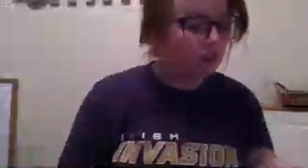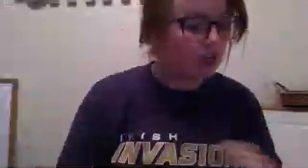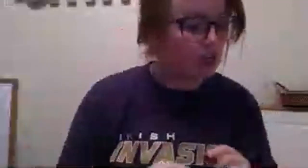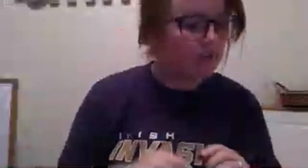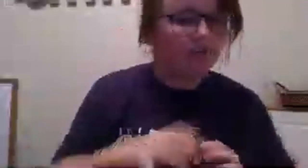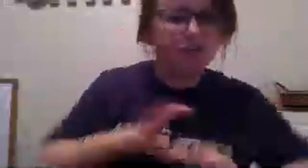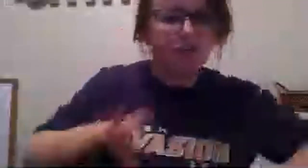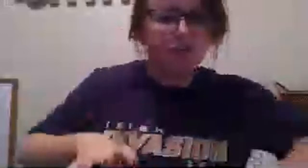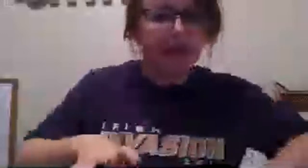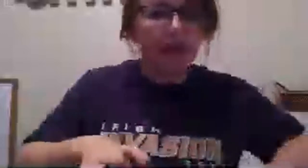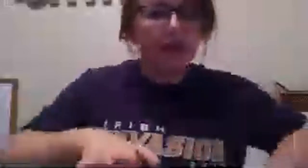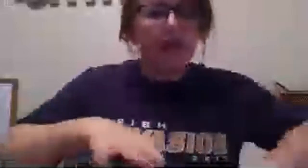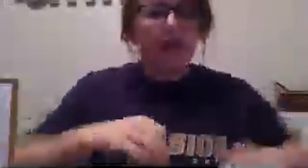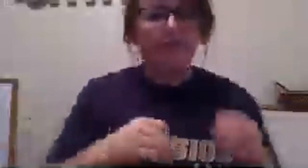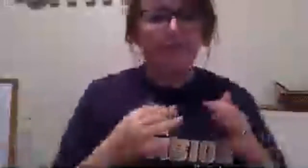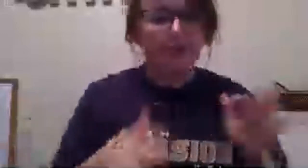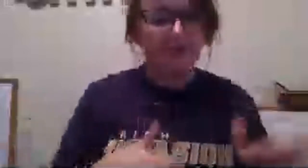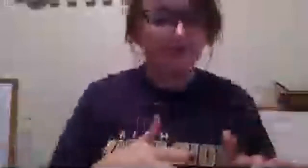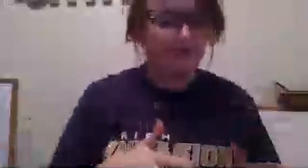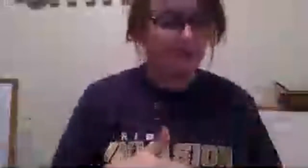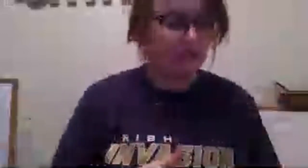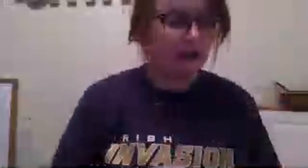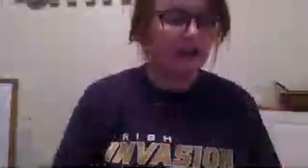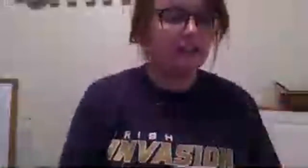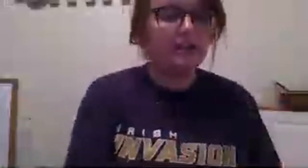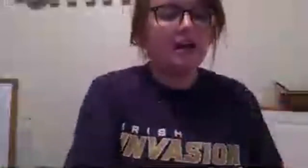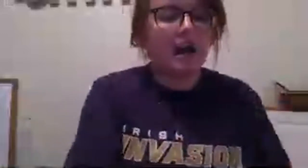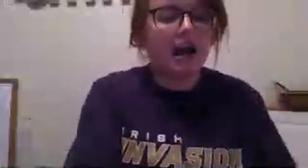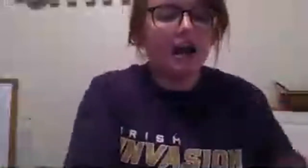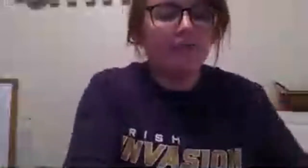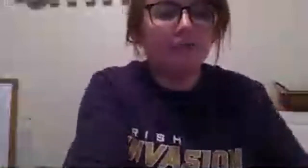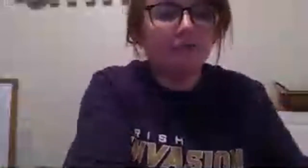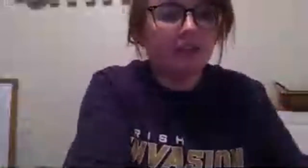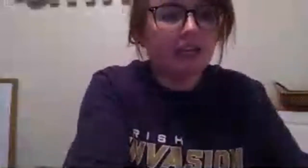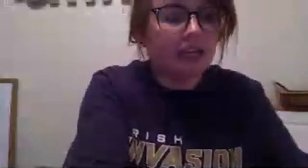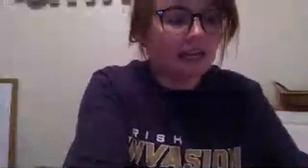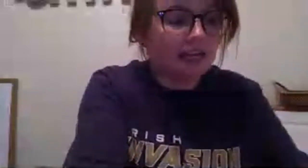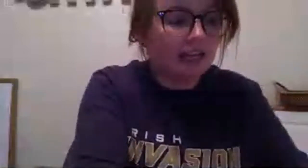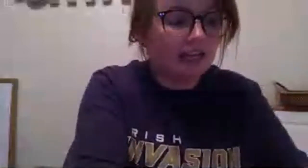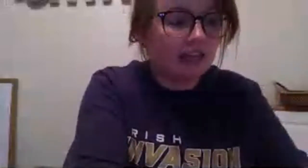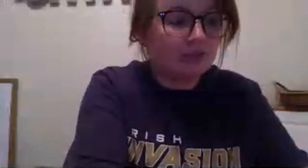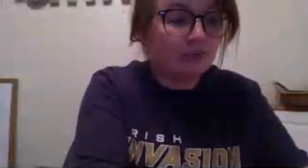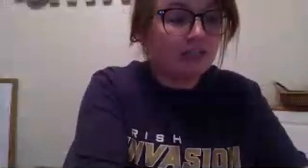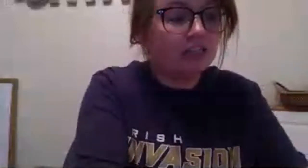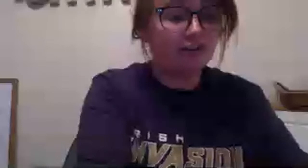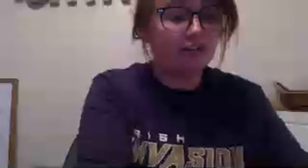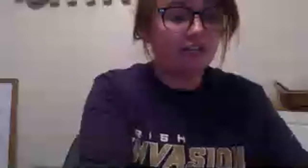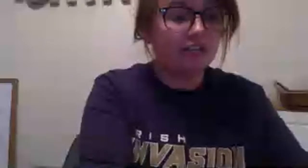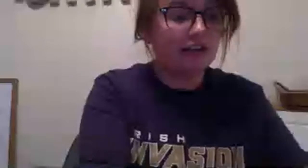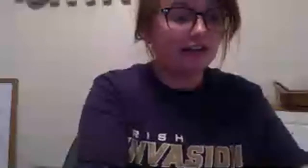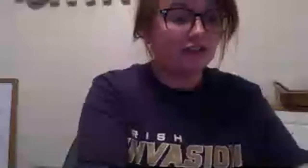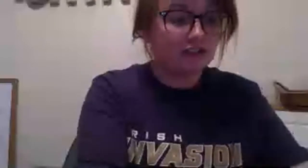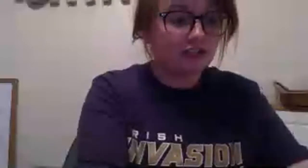in the story i'm going to read it a little bit to you guys um he this priest called father george is an exorcist